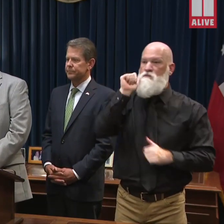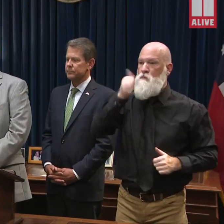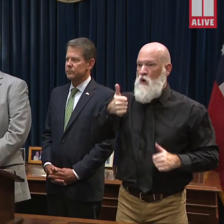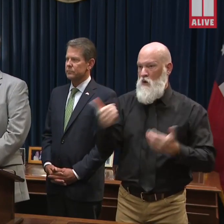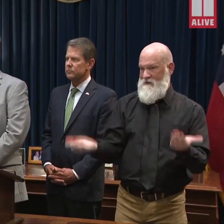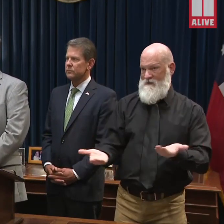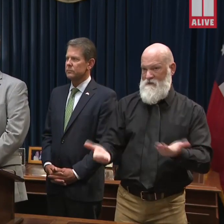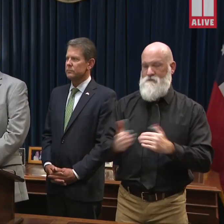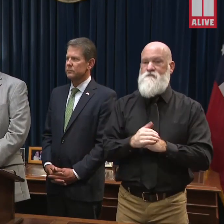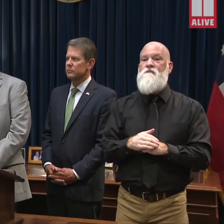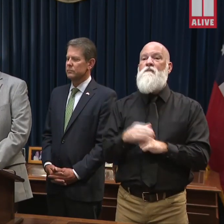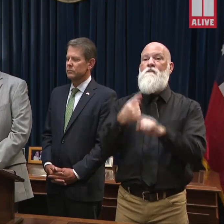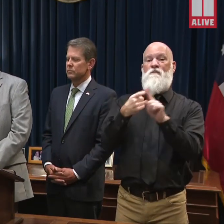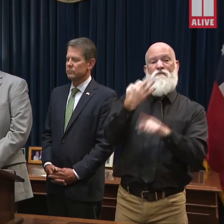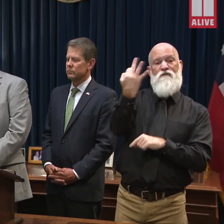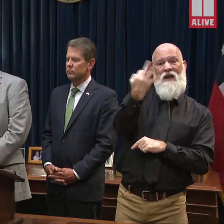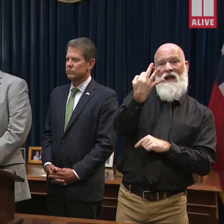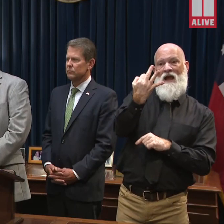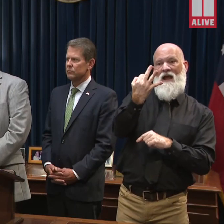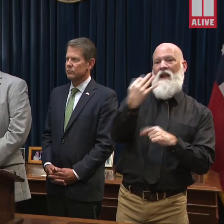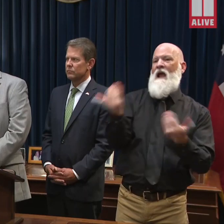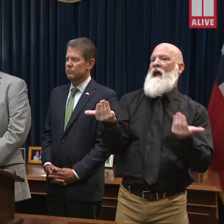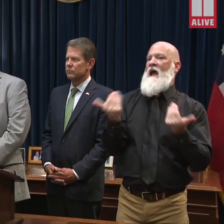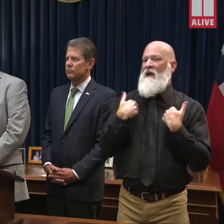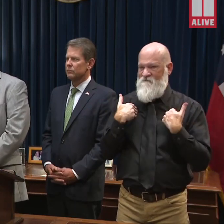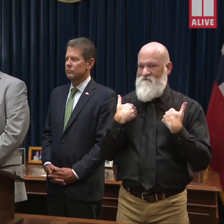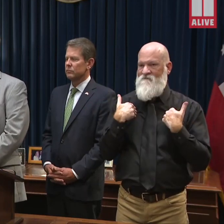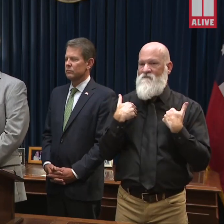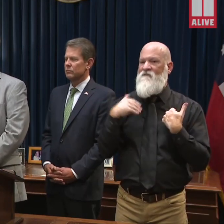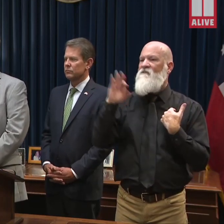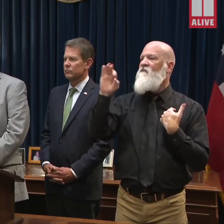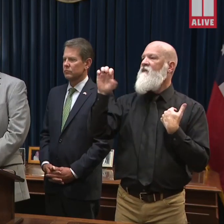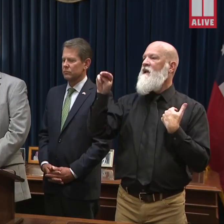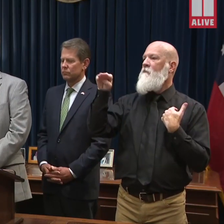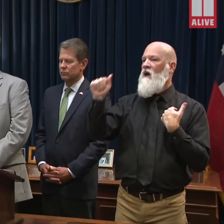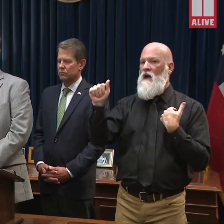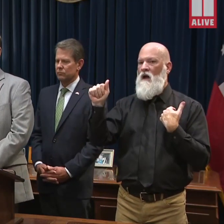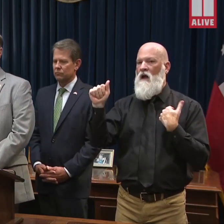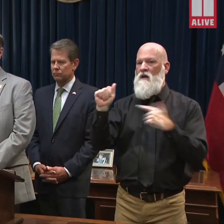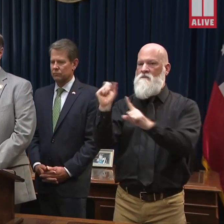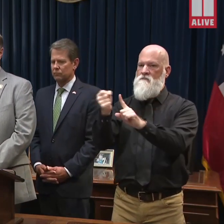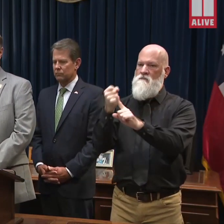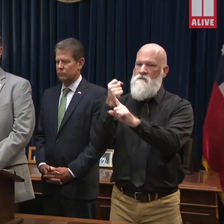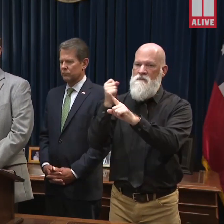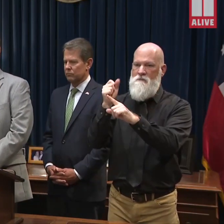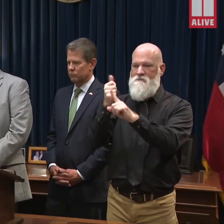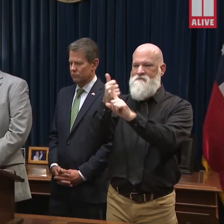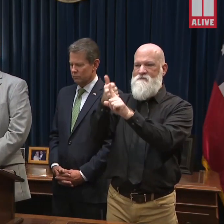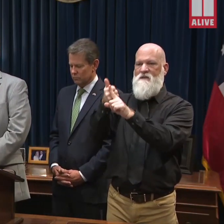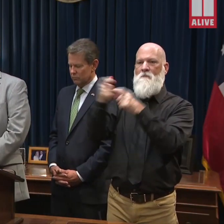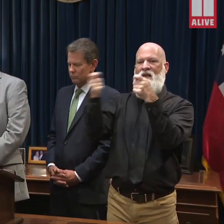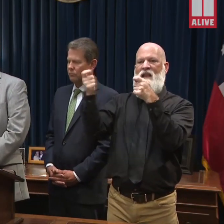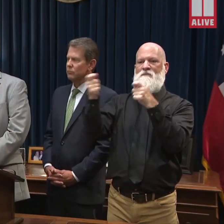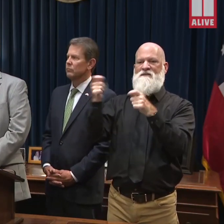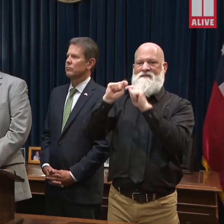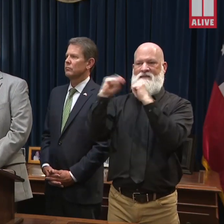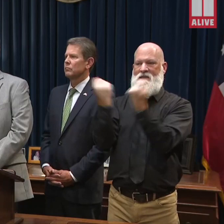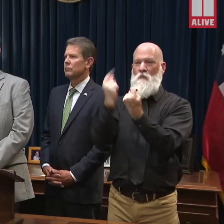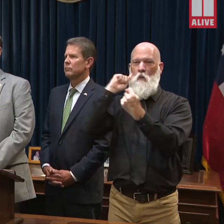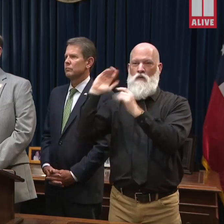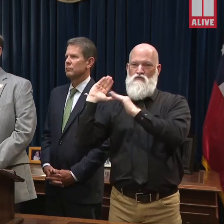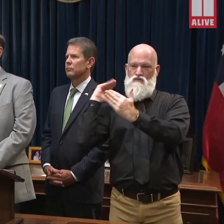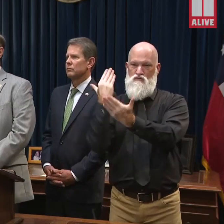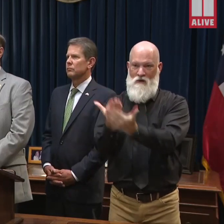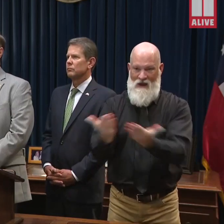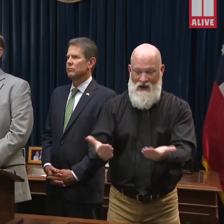management team in place with us. We're working with our state partners, our National Guard partners, to identify resources